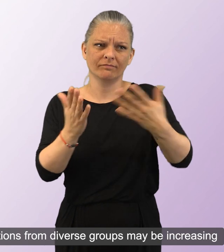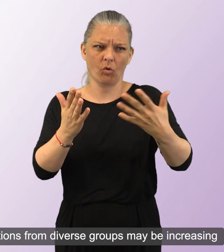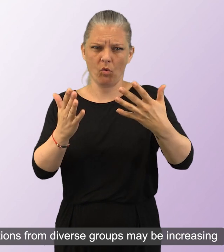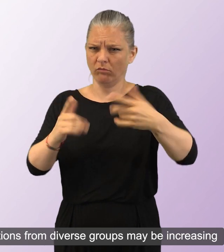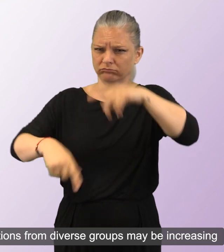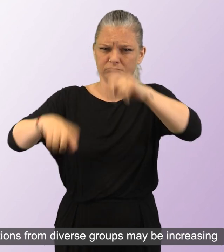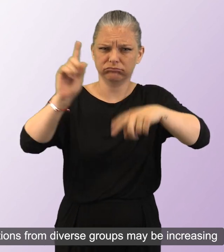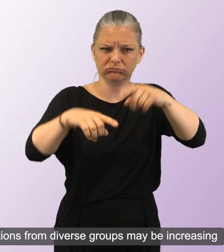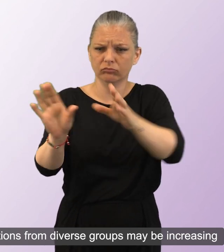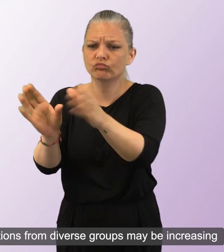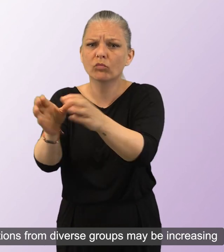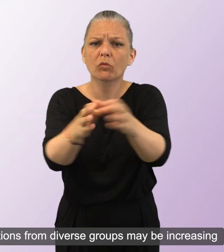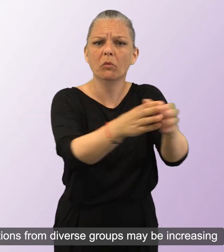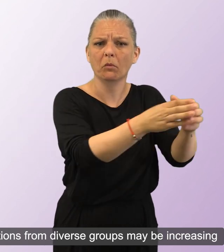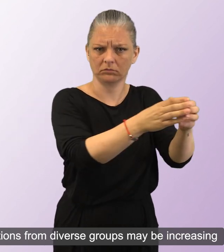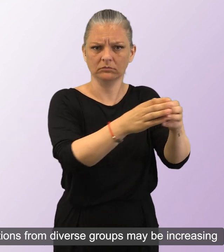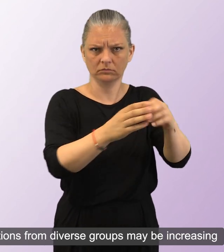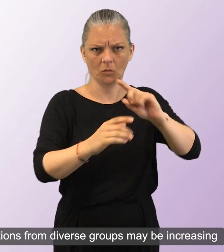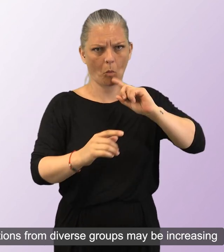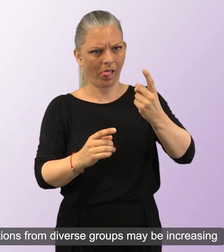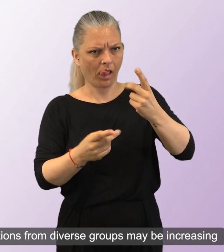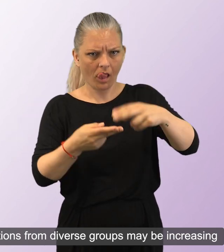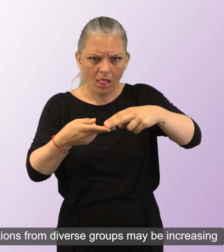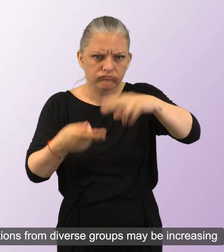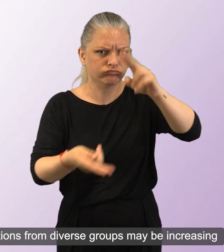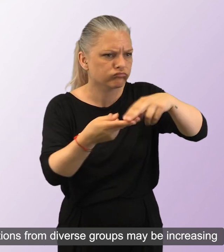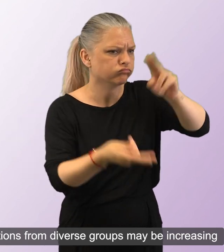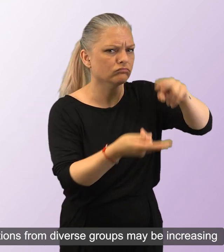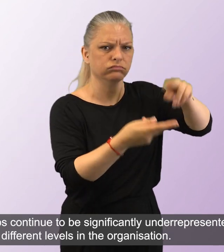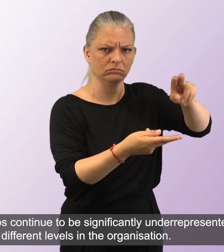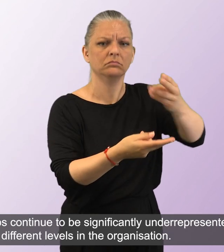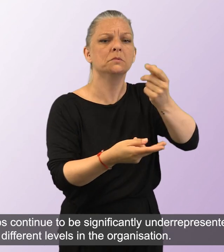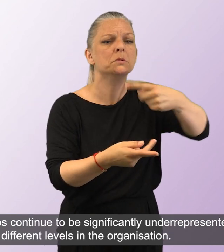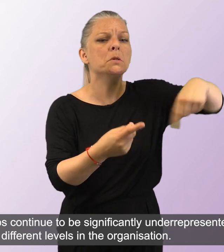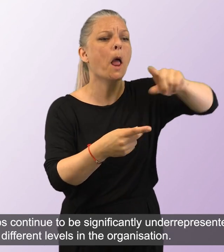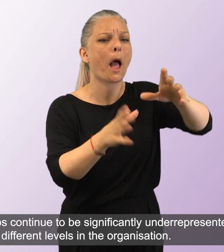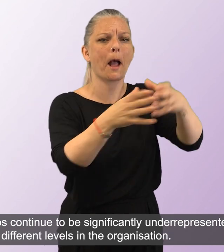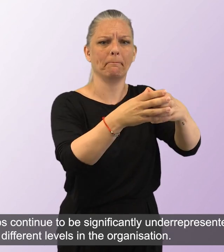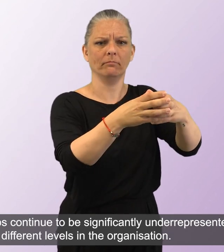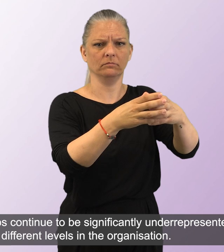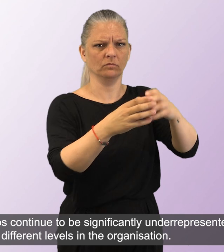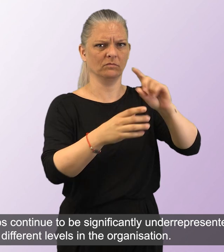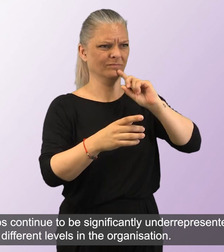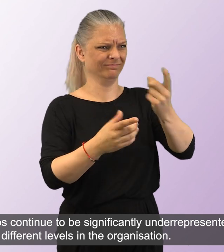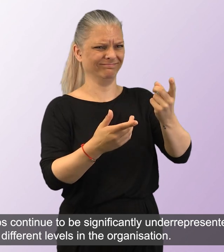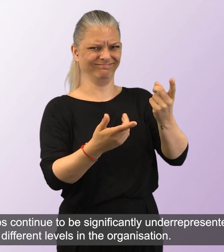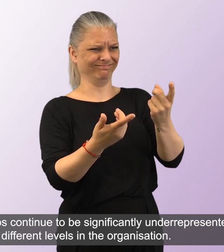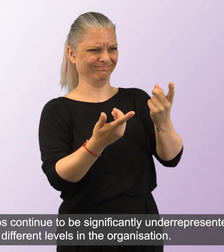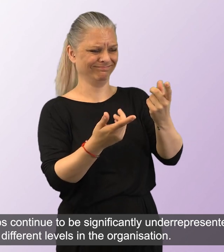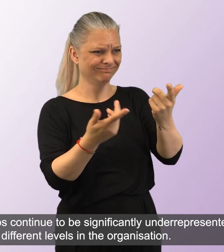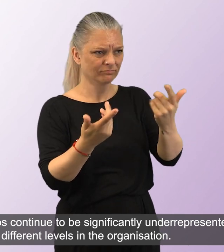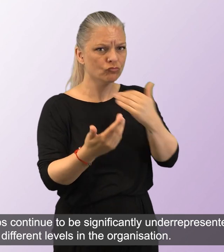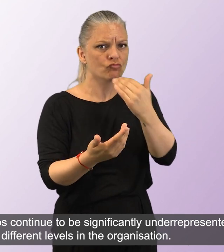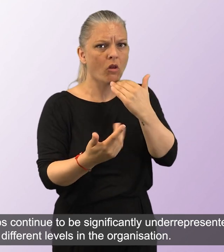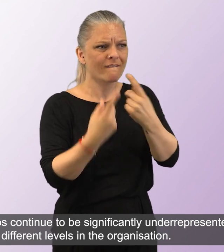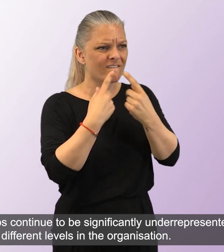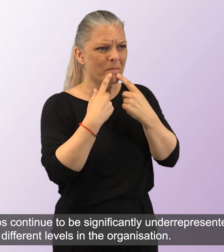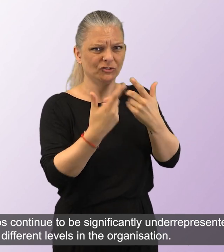The applications from diverse groups may be increasing, but some groups continue to be significantly underrepresented at